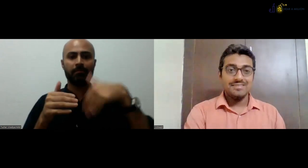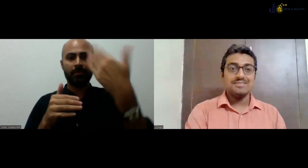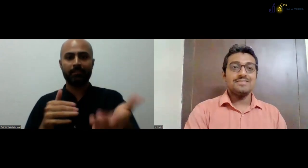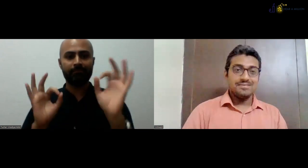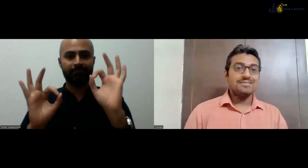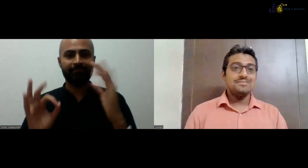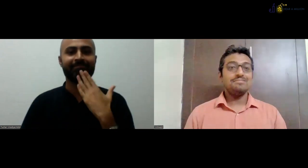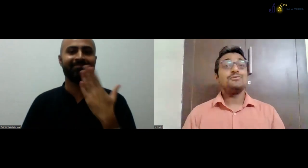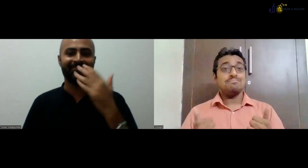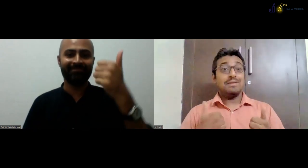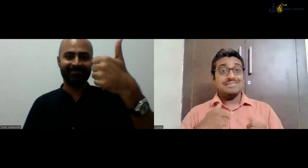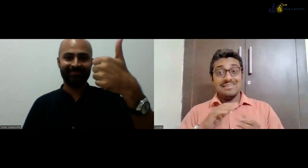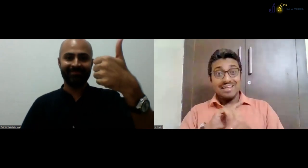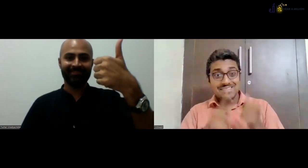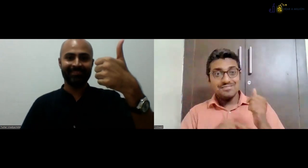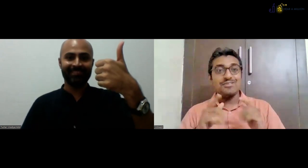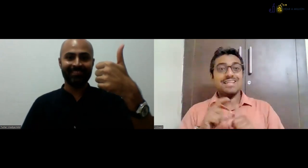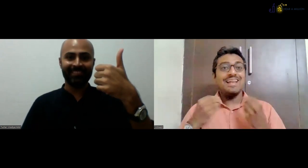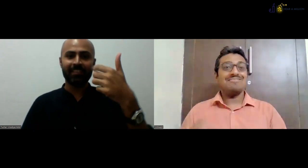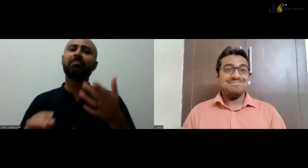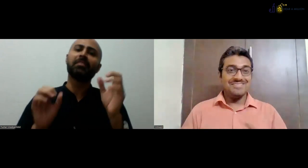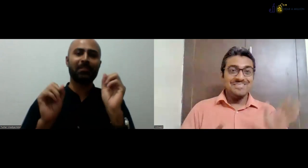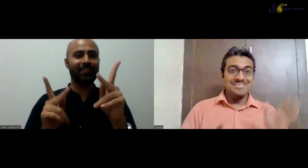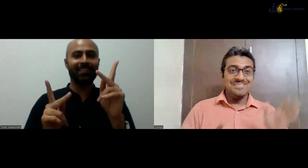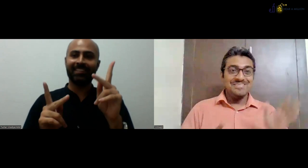Vishwajit. If there are any more questions, we'll have you over again.